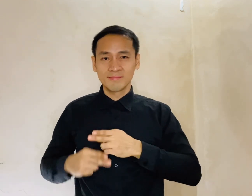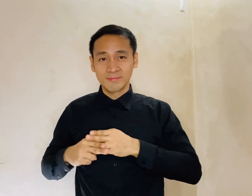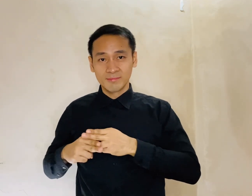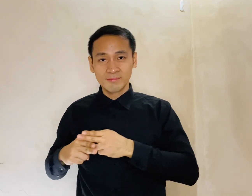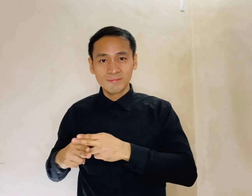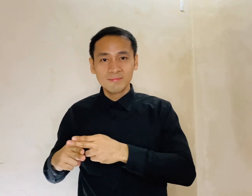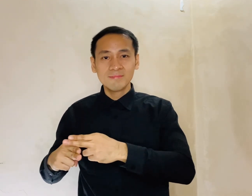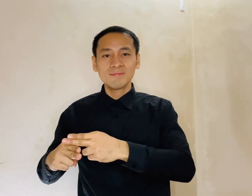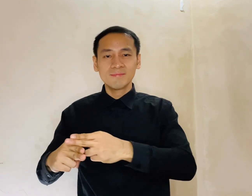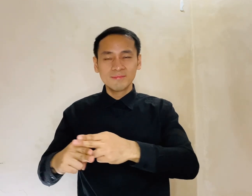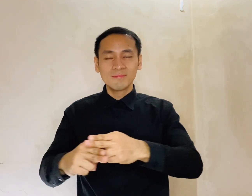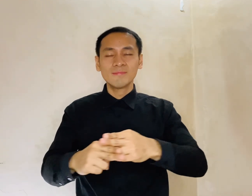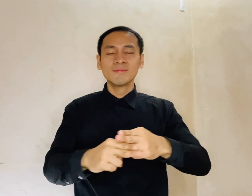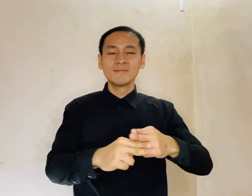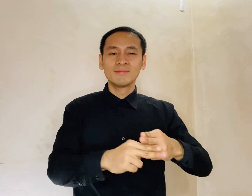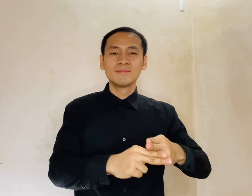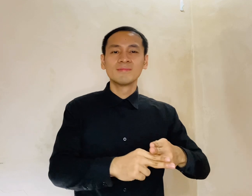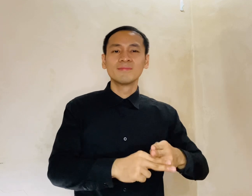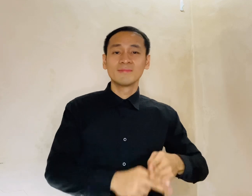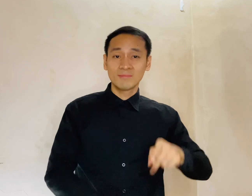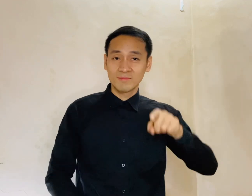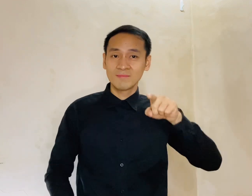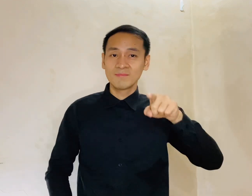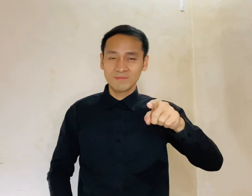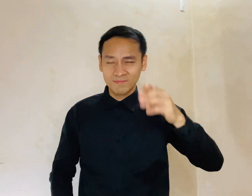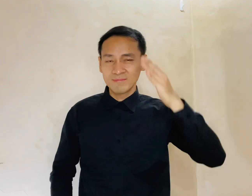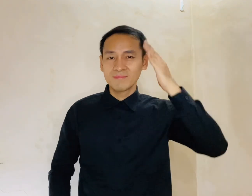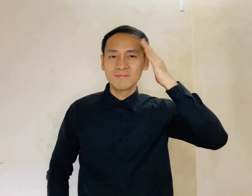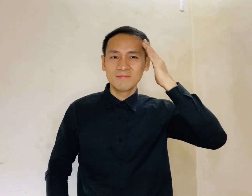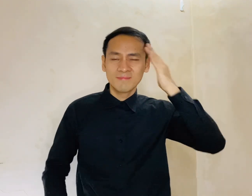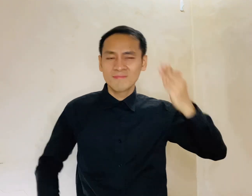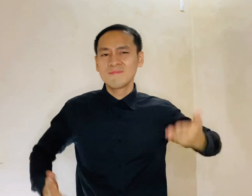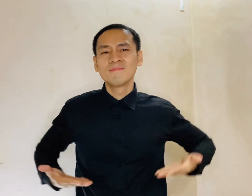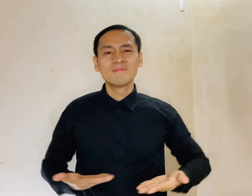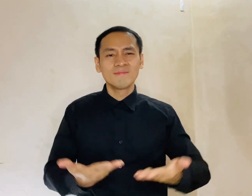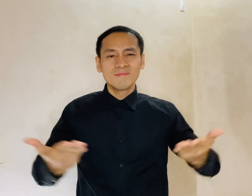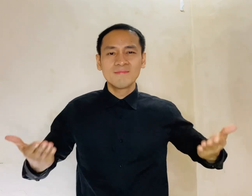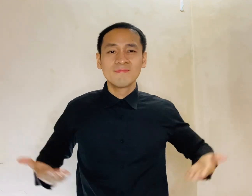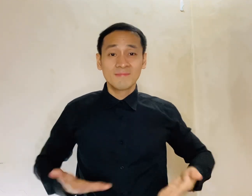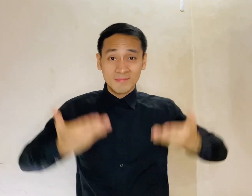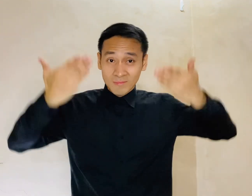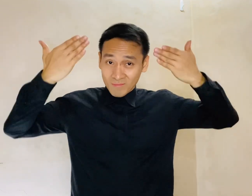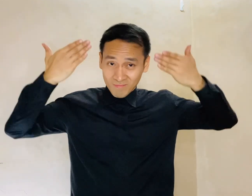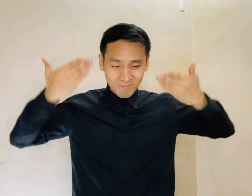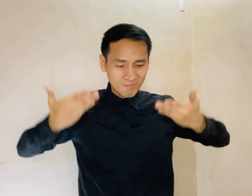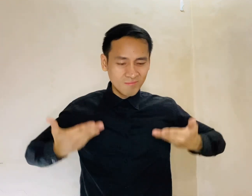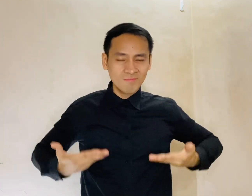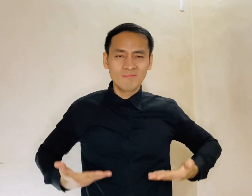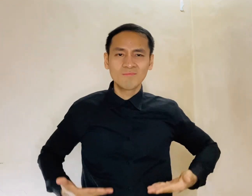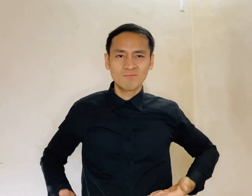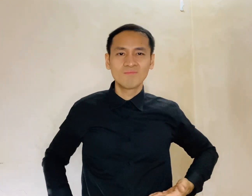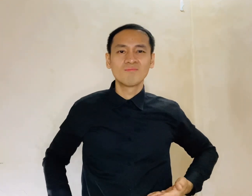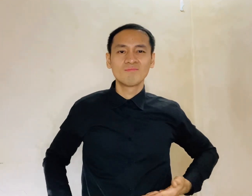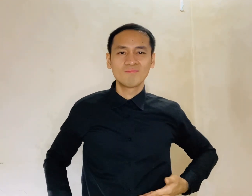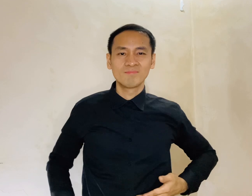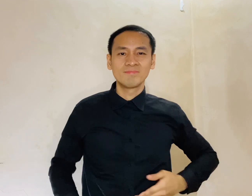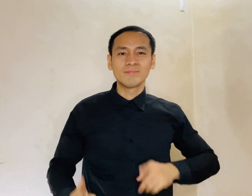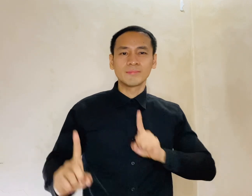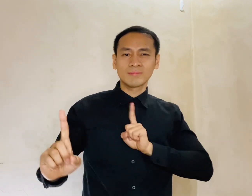name And you know wherever I am And I'll